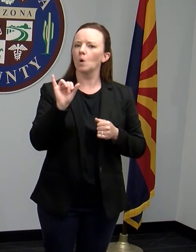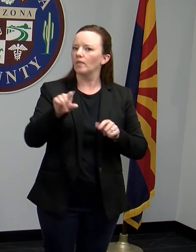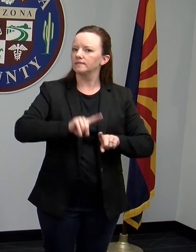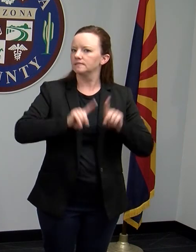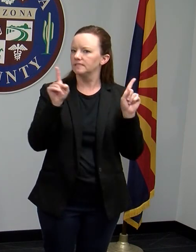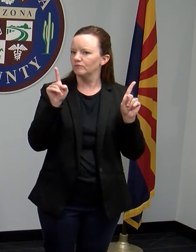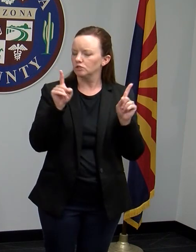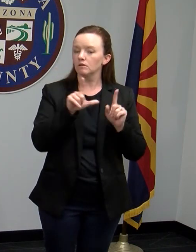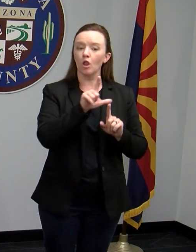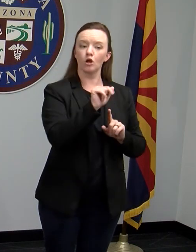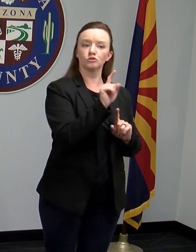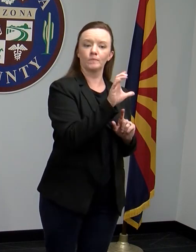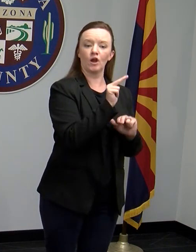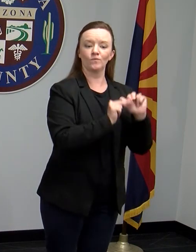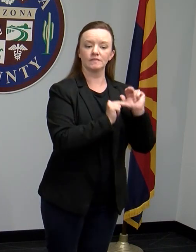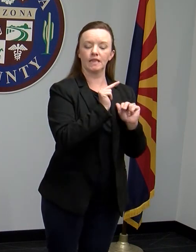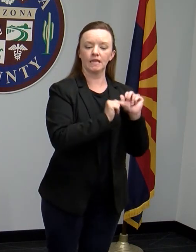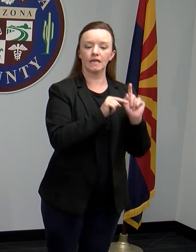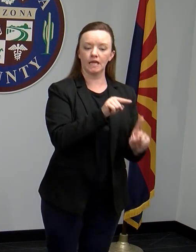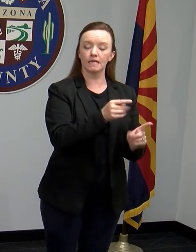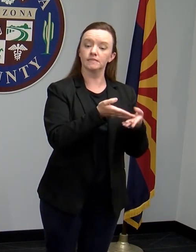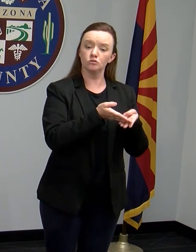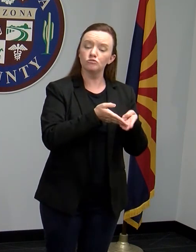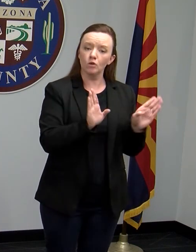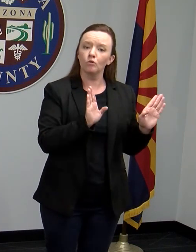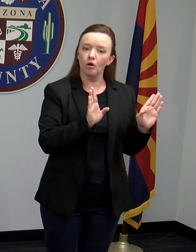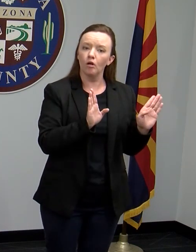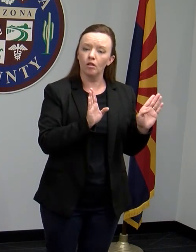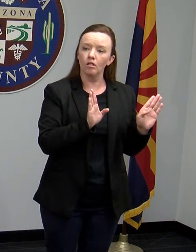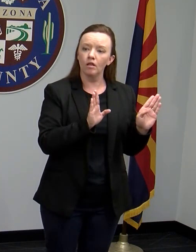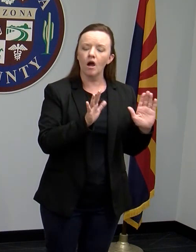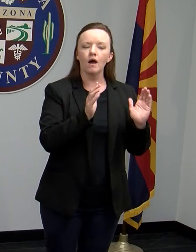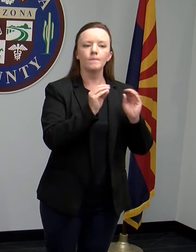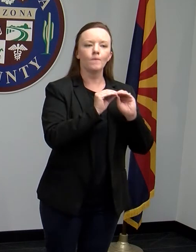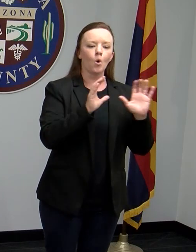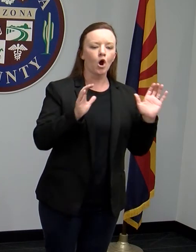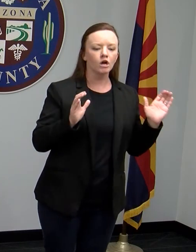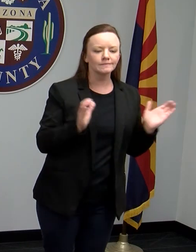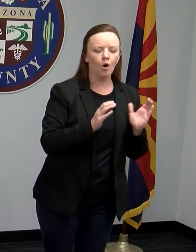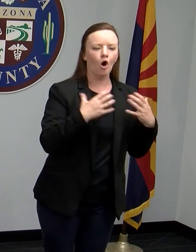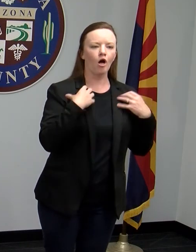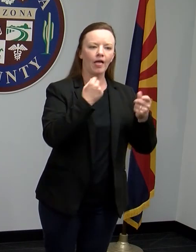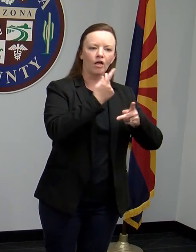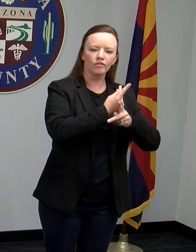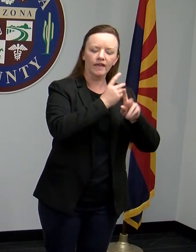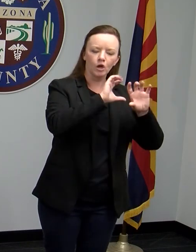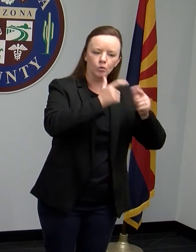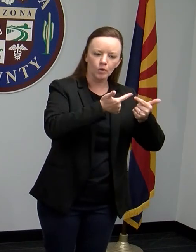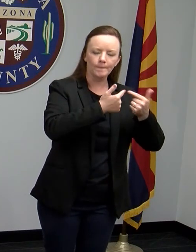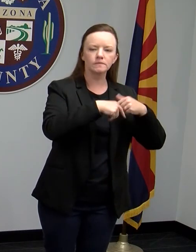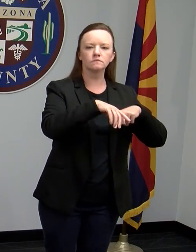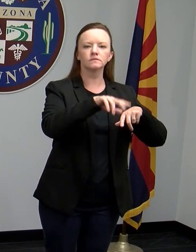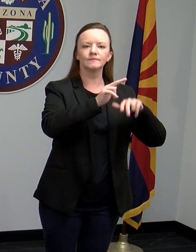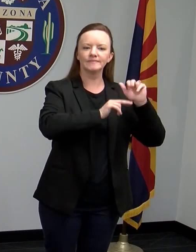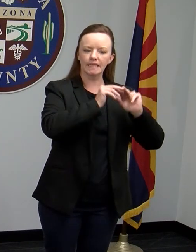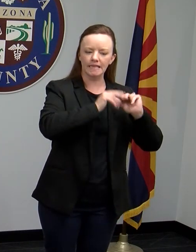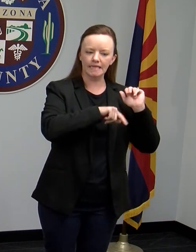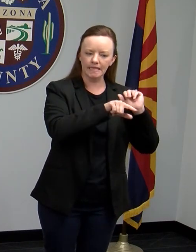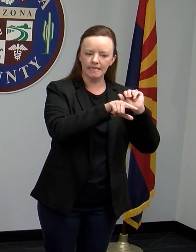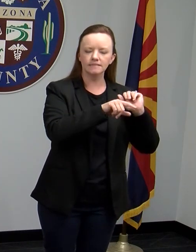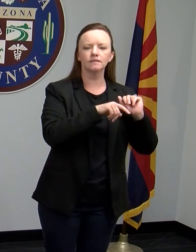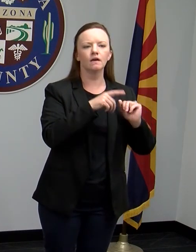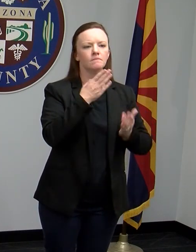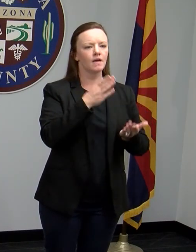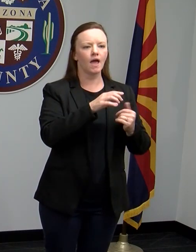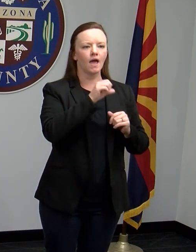difference. And then long-term care facilities in general are much smaller healthcare groups or healthcare facilities. They